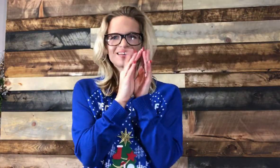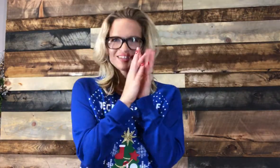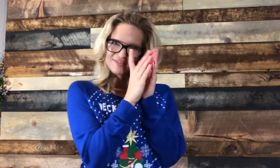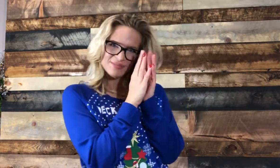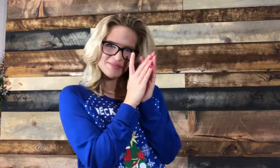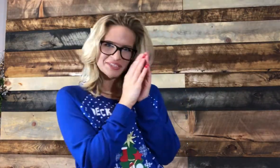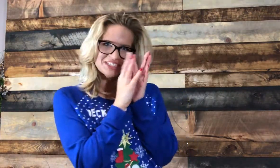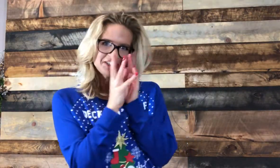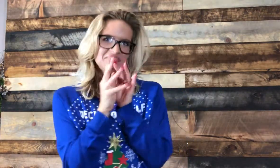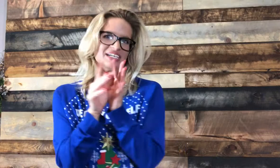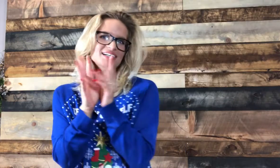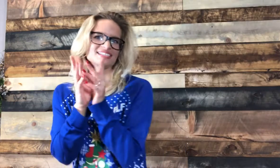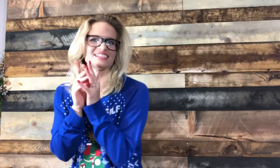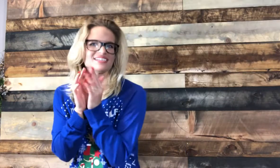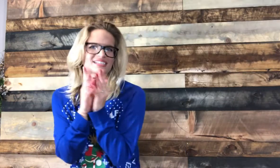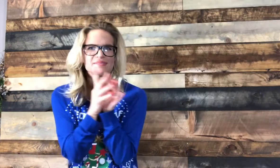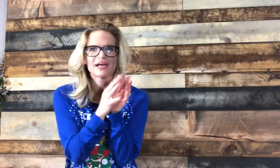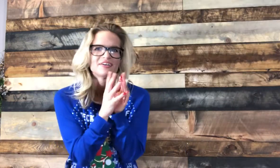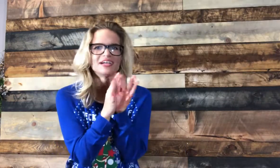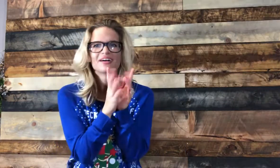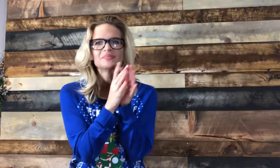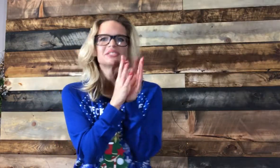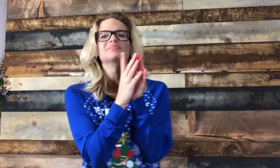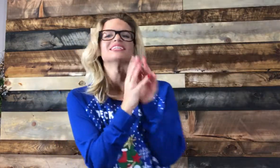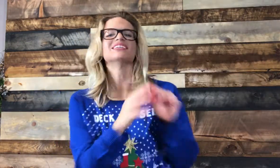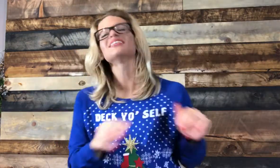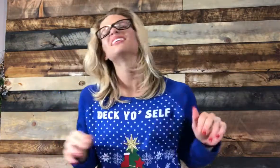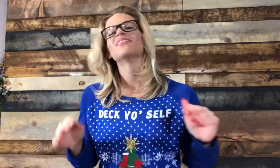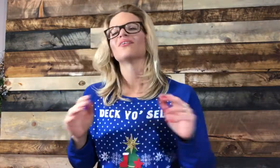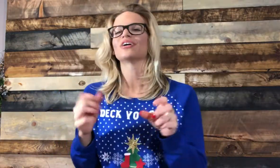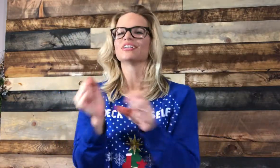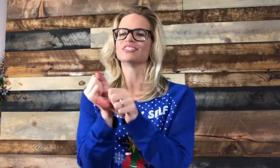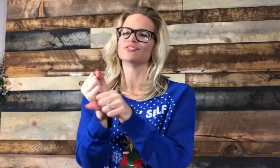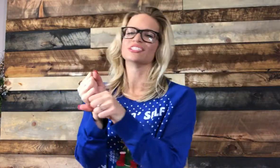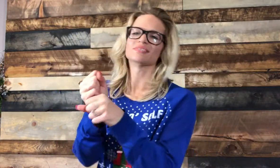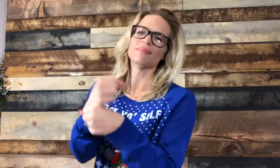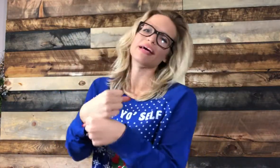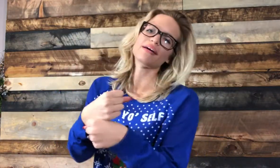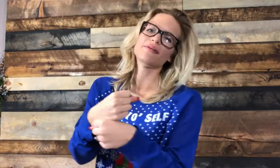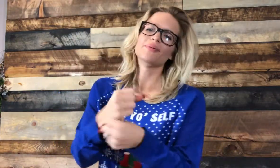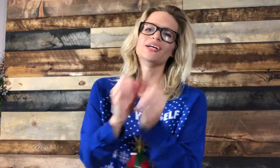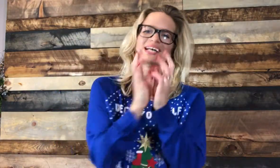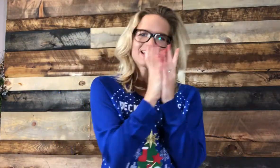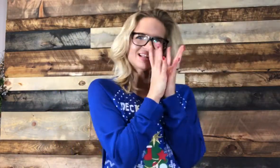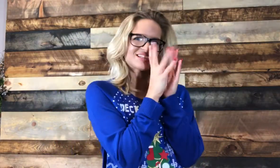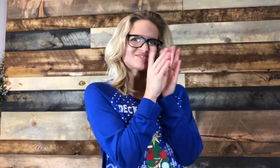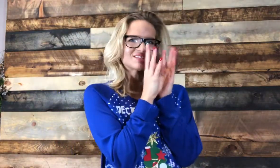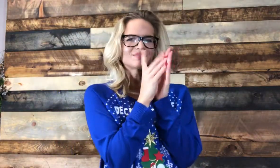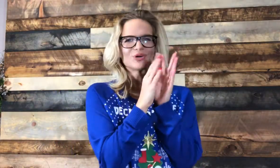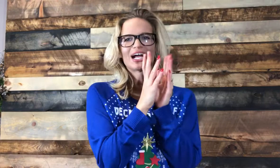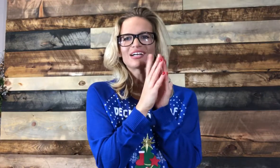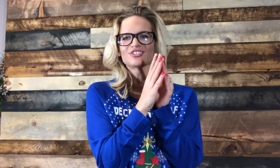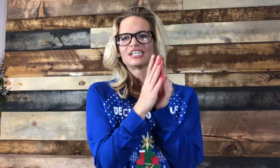being mischievous and conspiring up something. Or you could do just make. But I thought this was more accurate.